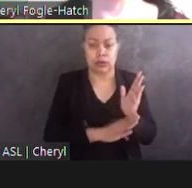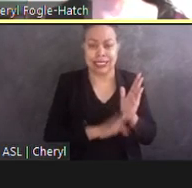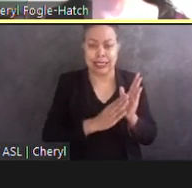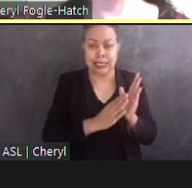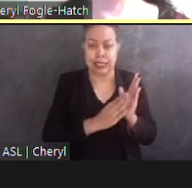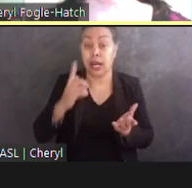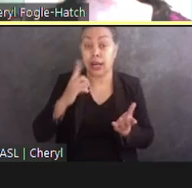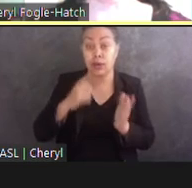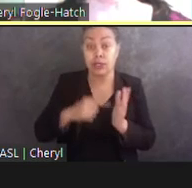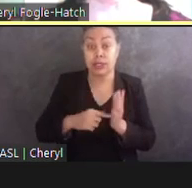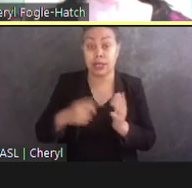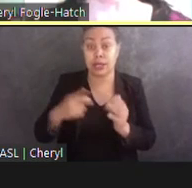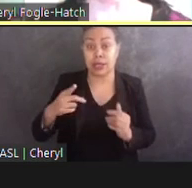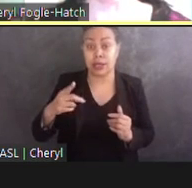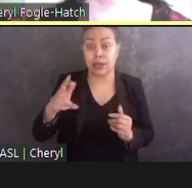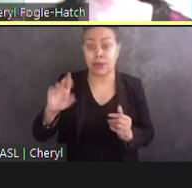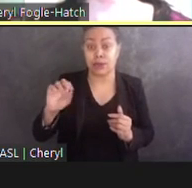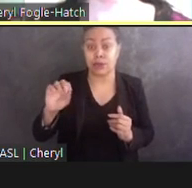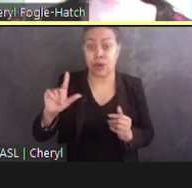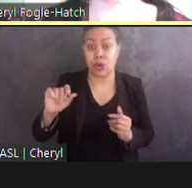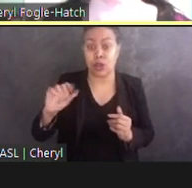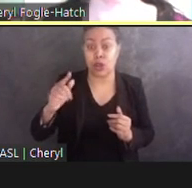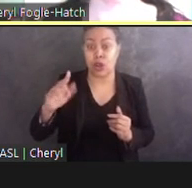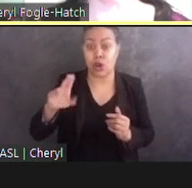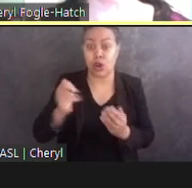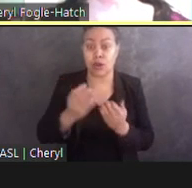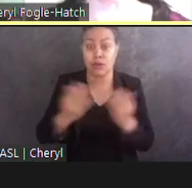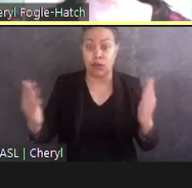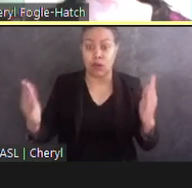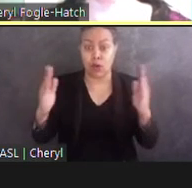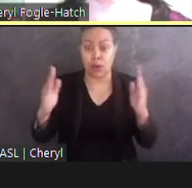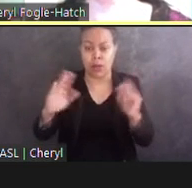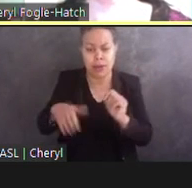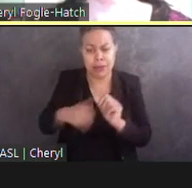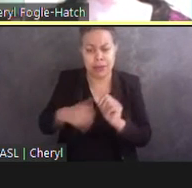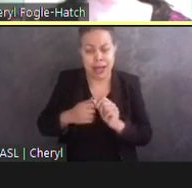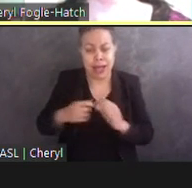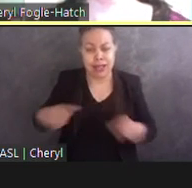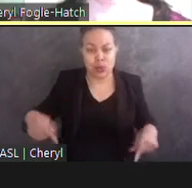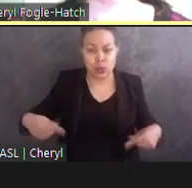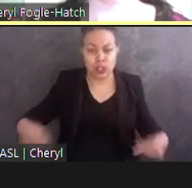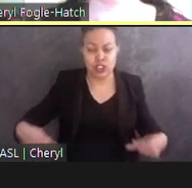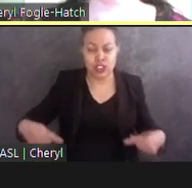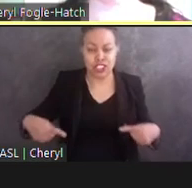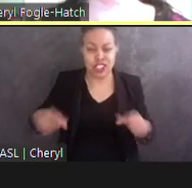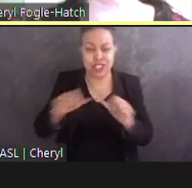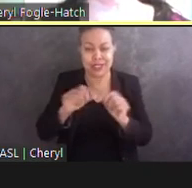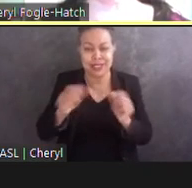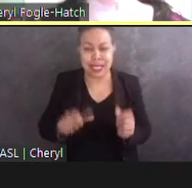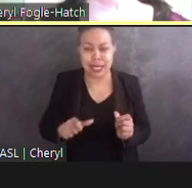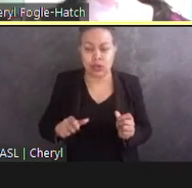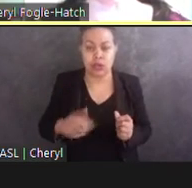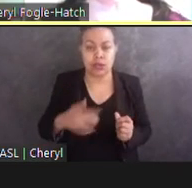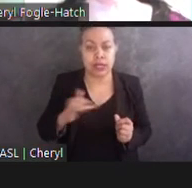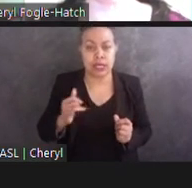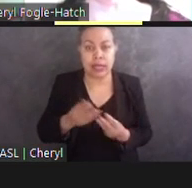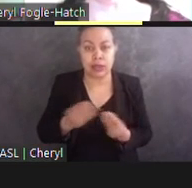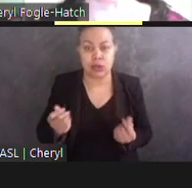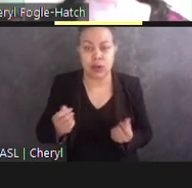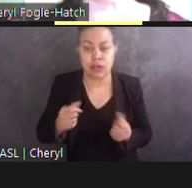A wheelchair statue was like solving a puzzle. I think that I put more effort into it than the average braille